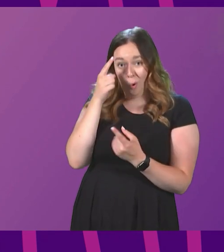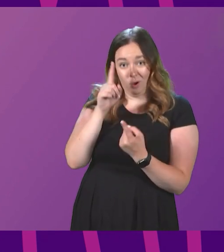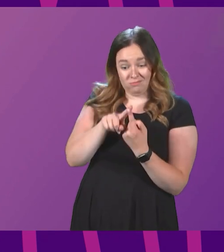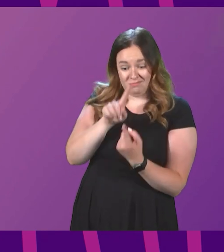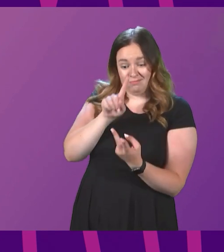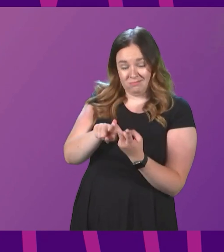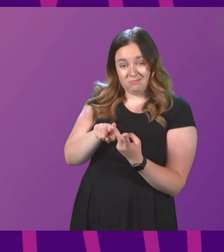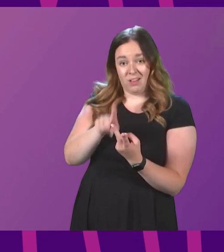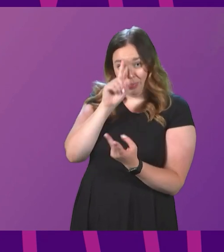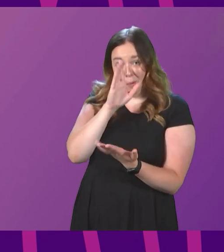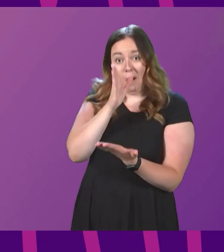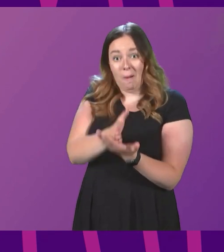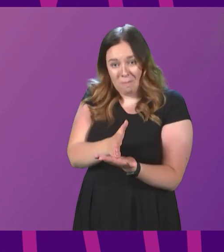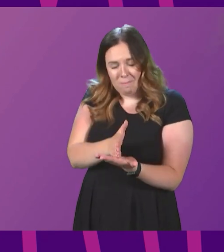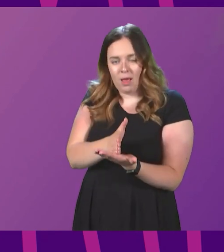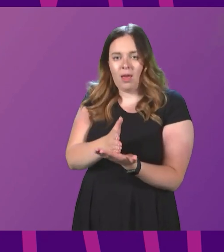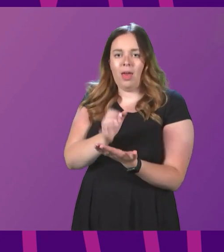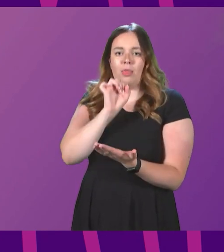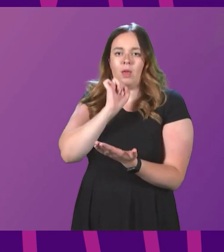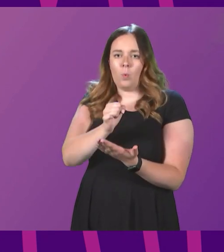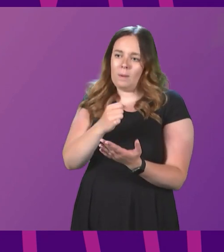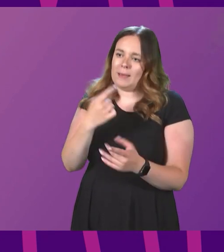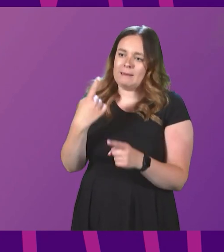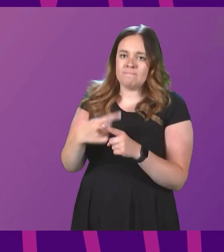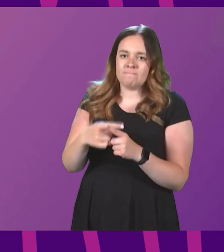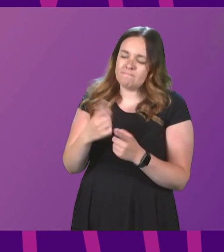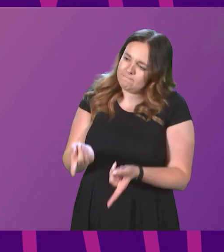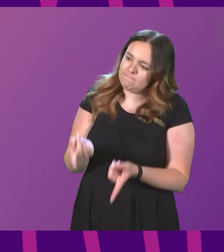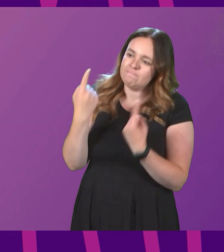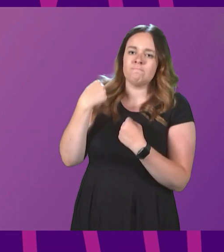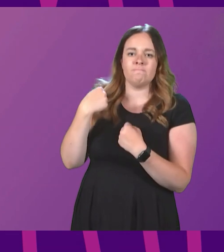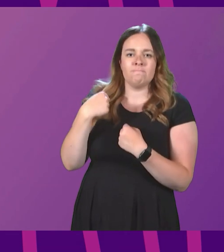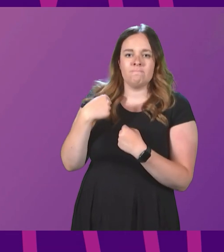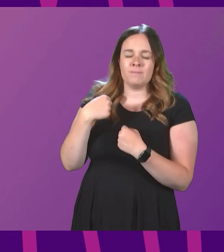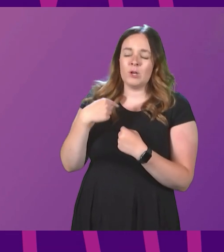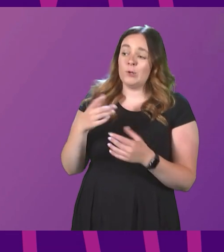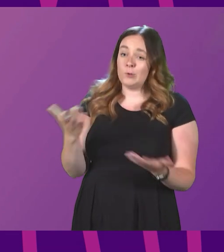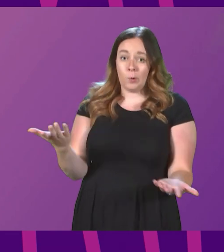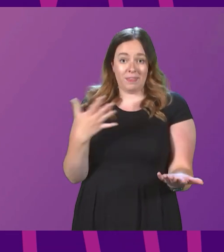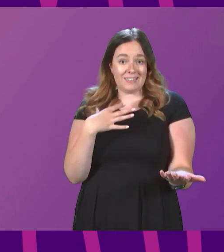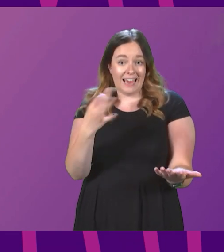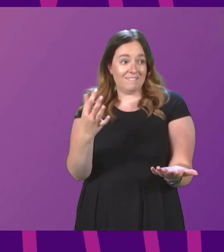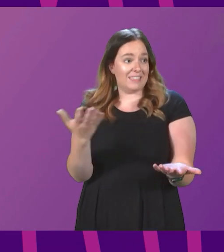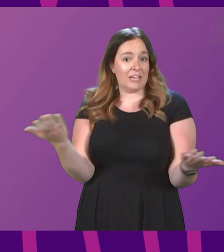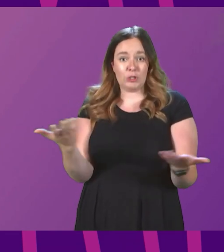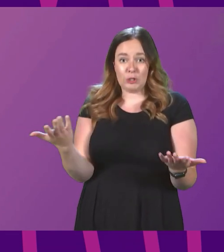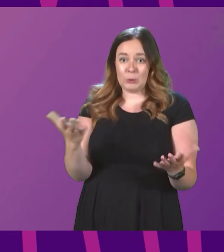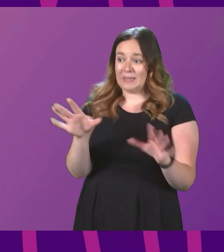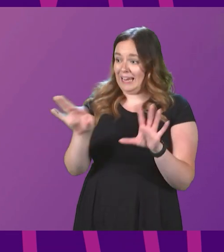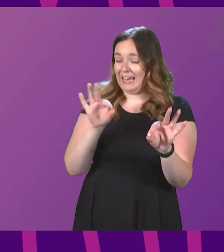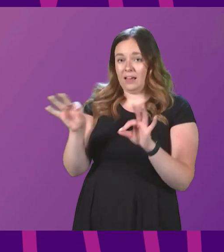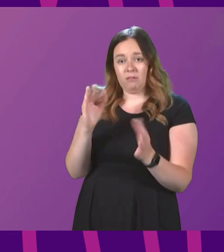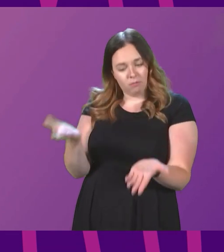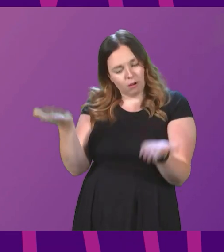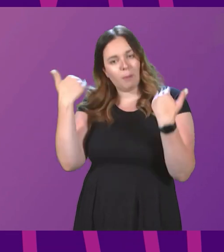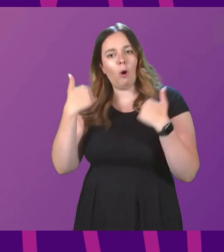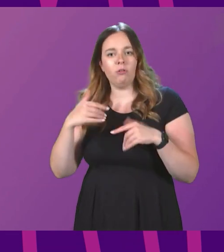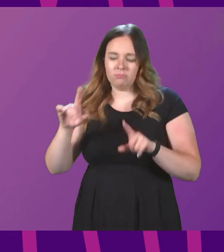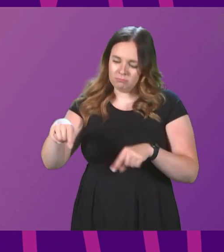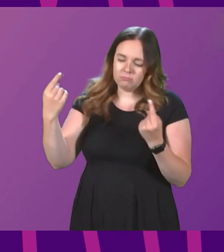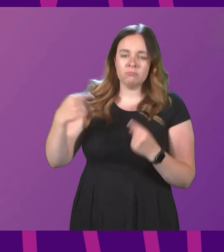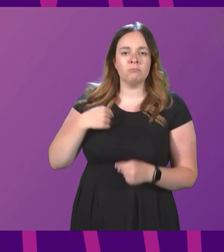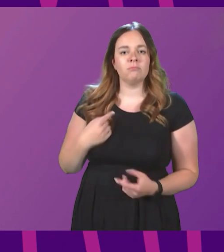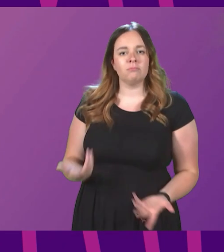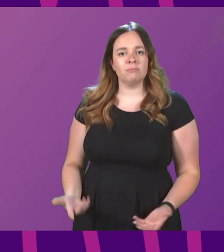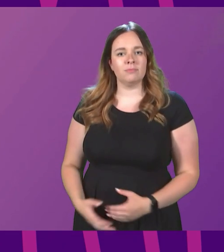things were the case, they'd be rushing to call my bluff. So there's an invitation today to all of them, please aid an officer. Come on, call my bluff.